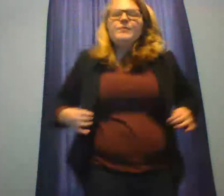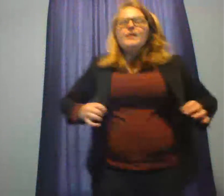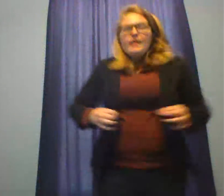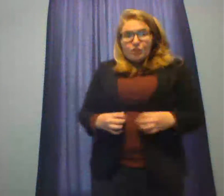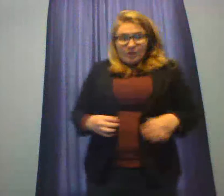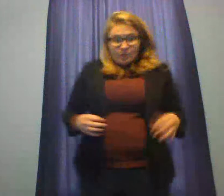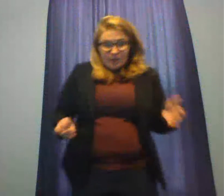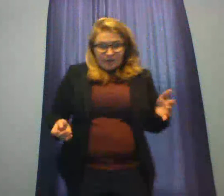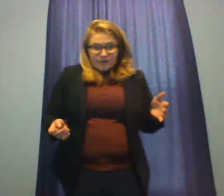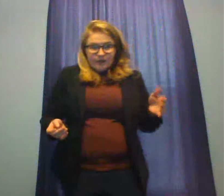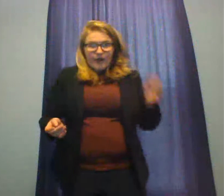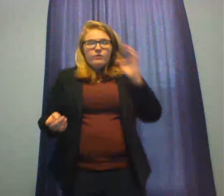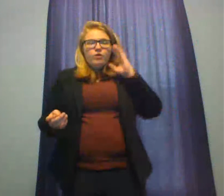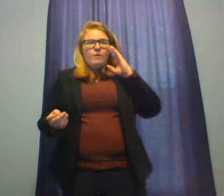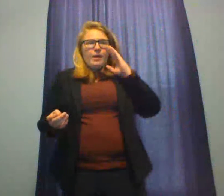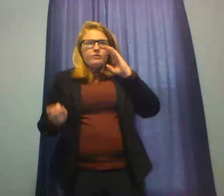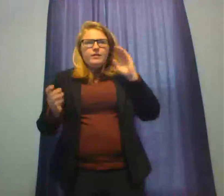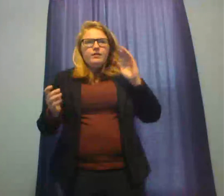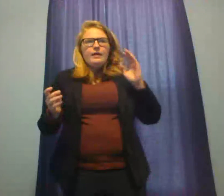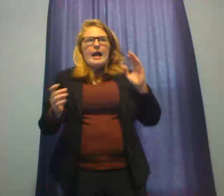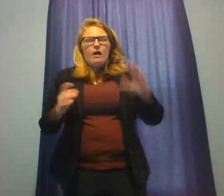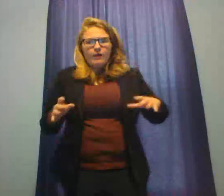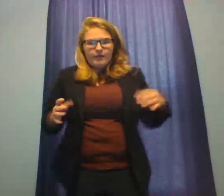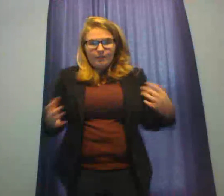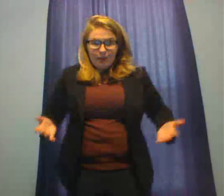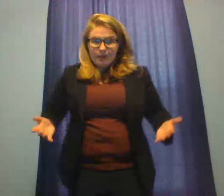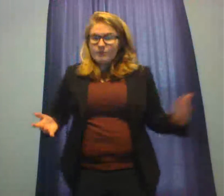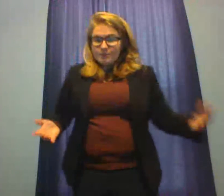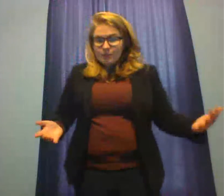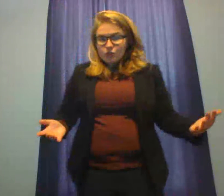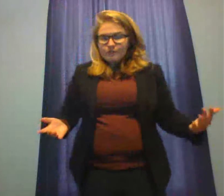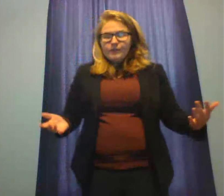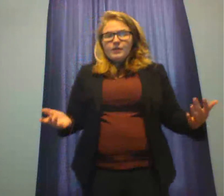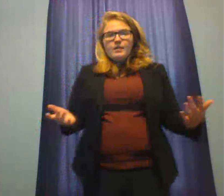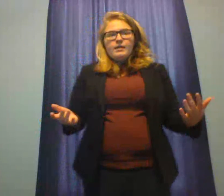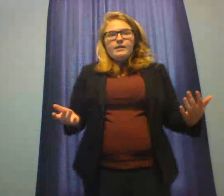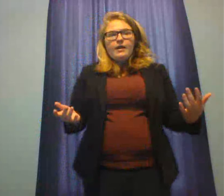In chapter 9, I learned all about outlining the body of a speech. Now,